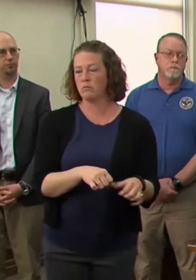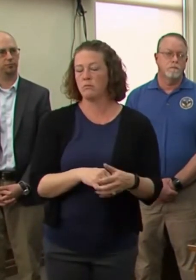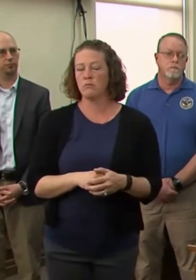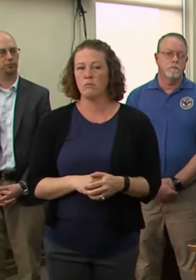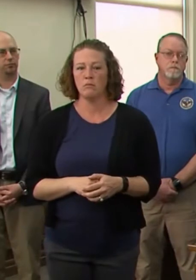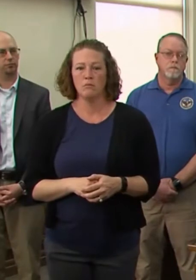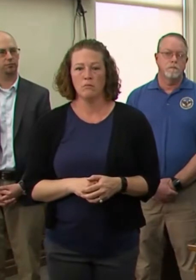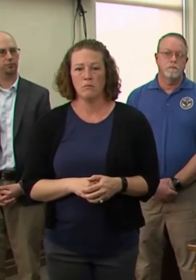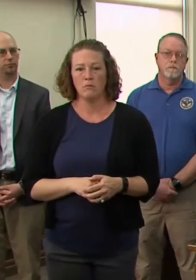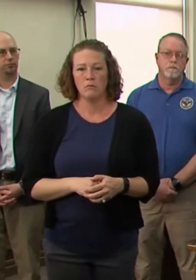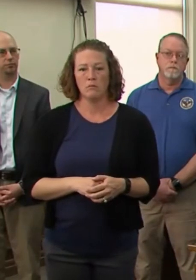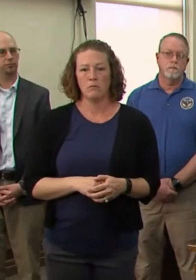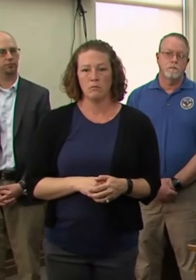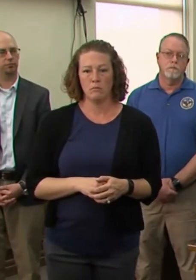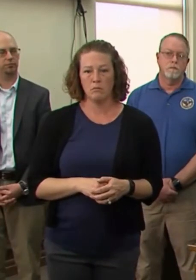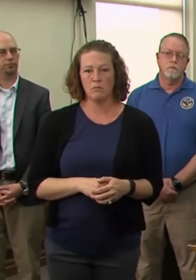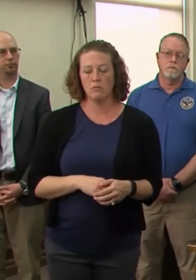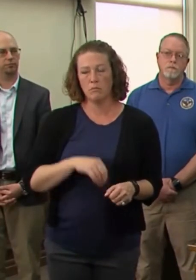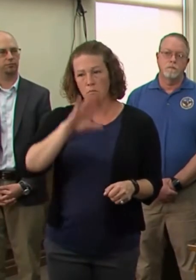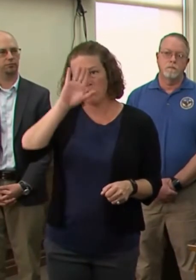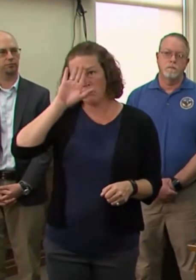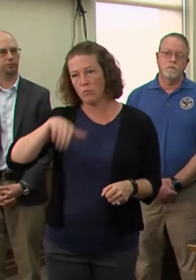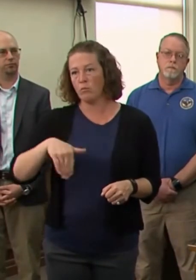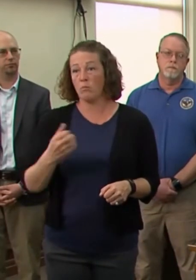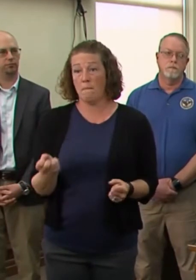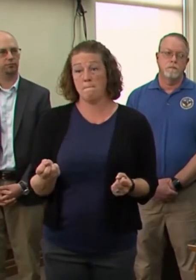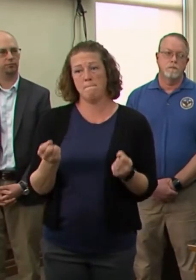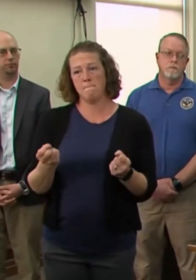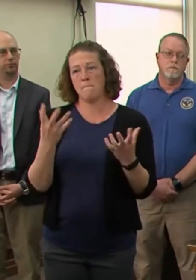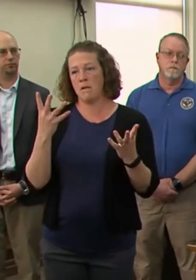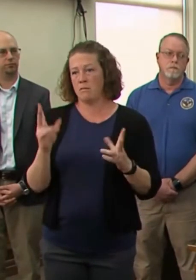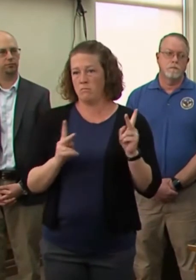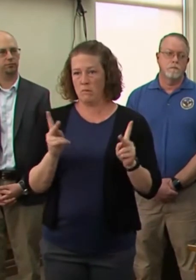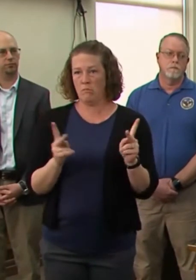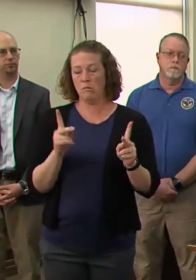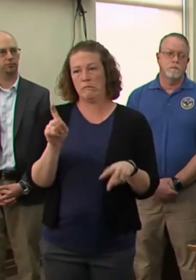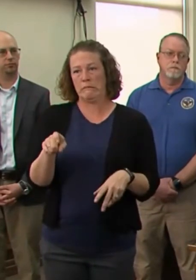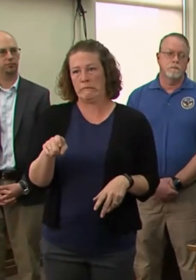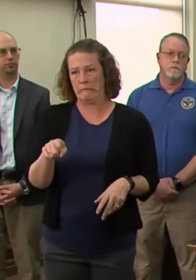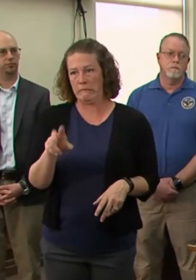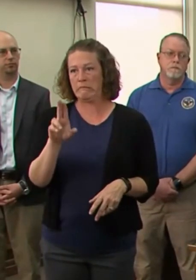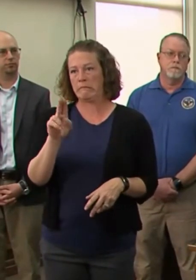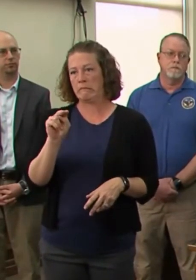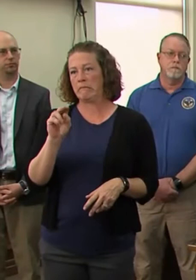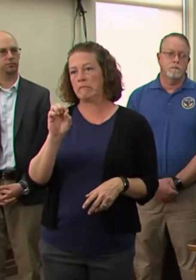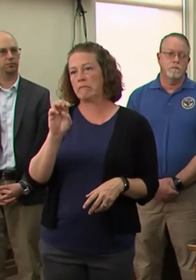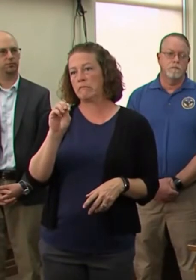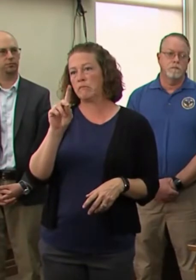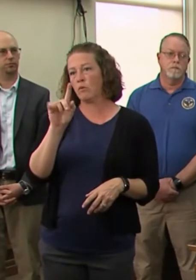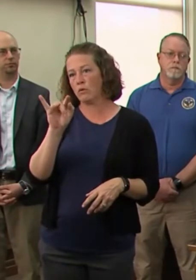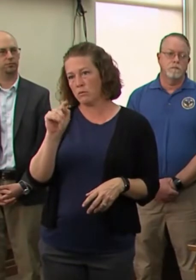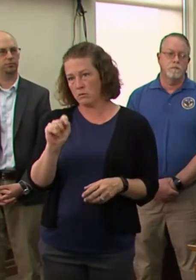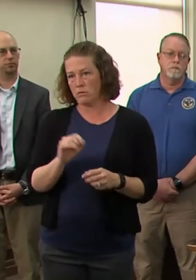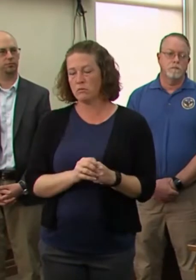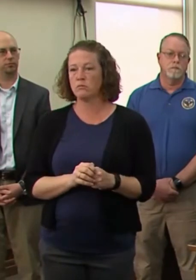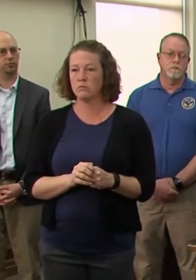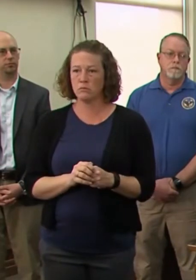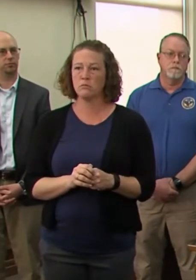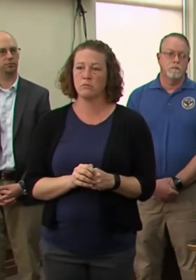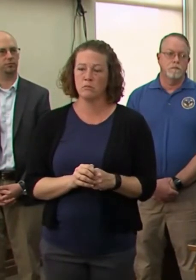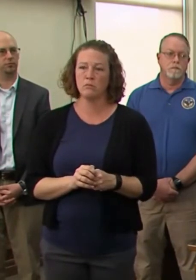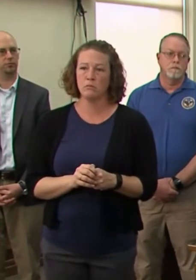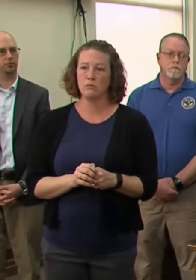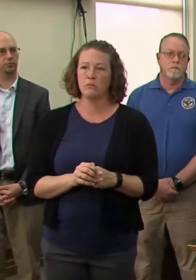asking for unemployment. We've also narrowed the amount of time that it takes, tried to get rid of the